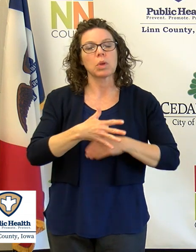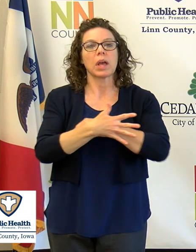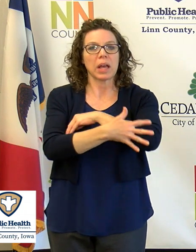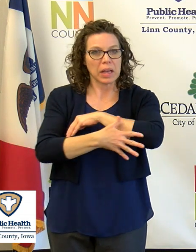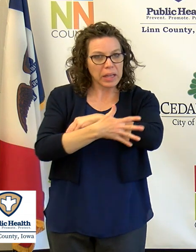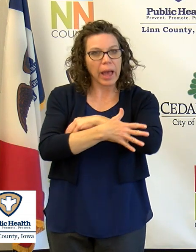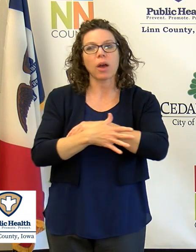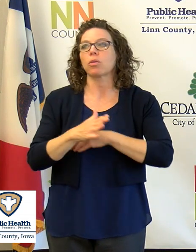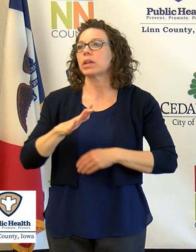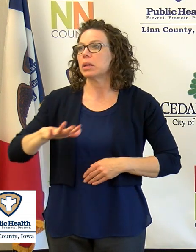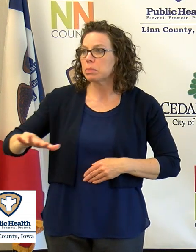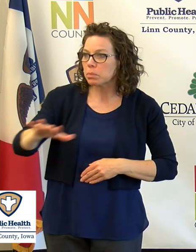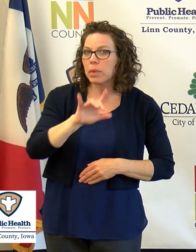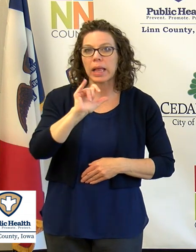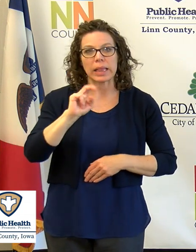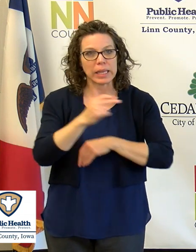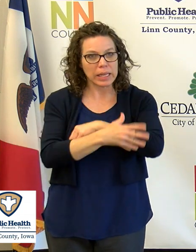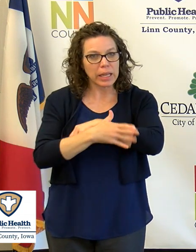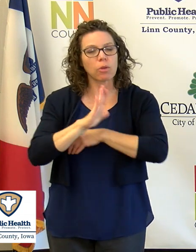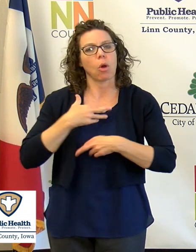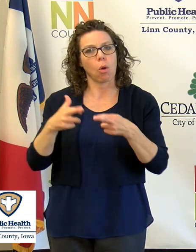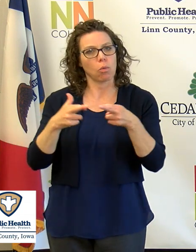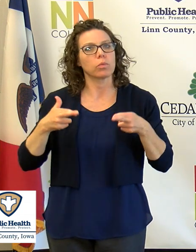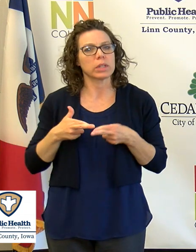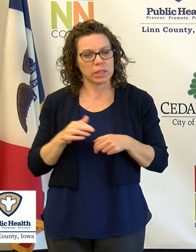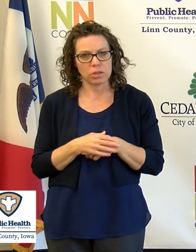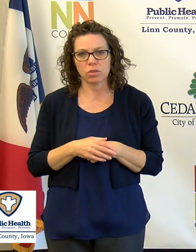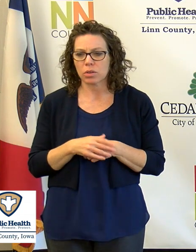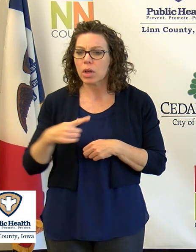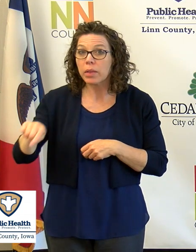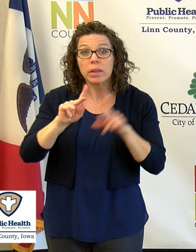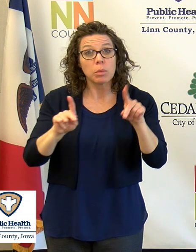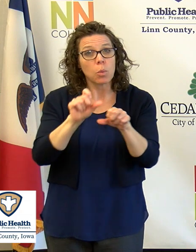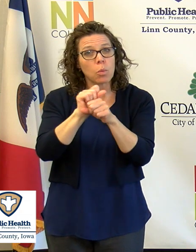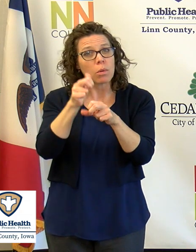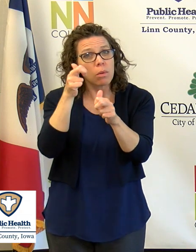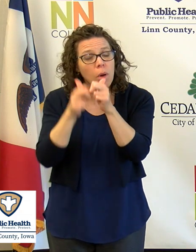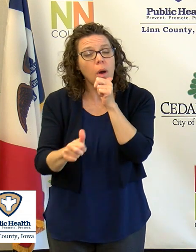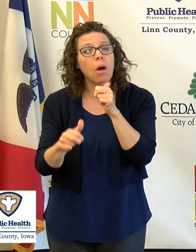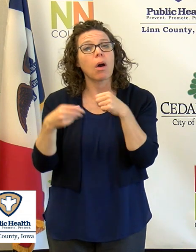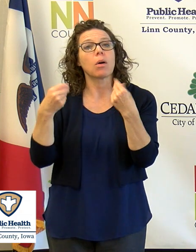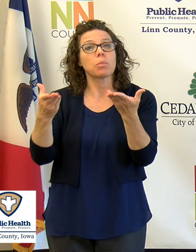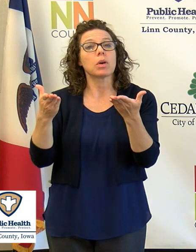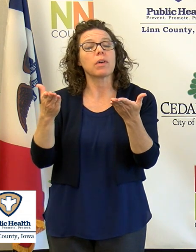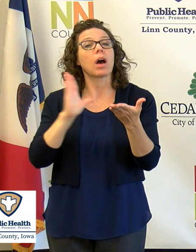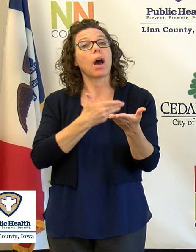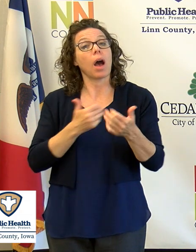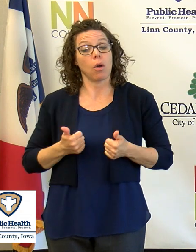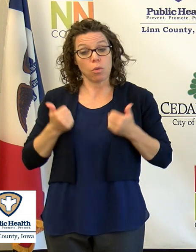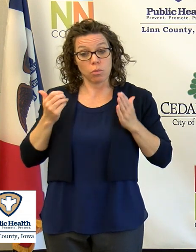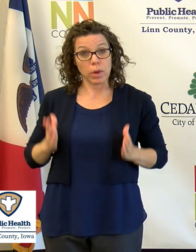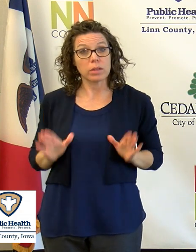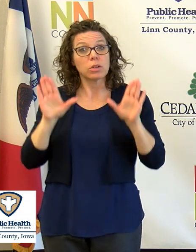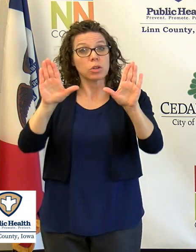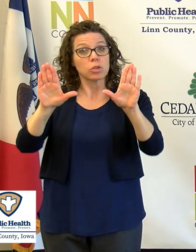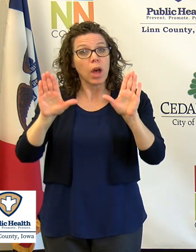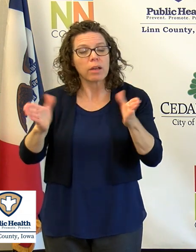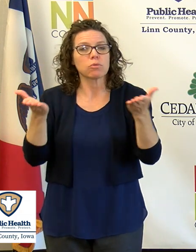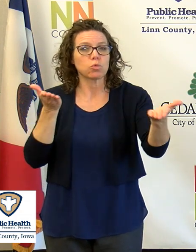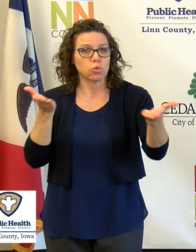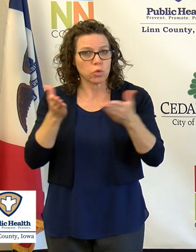and throughout our region. These people work hard to provide our residents with excellent services and